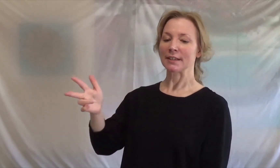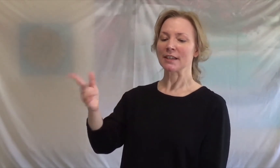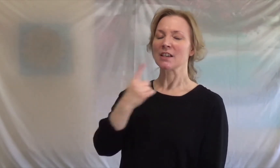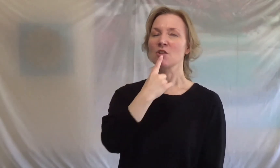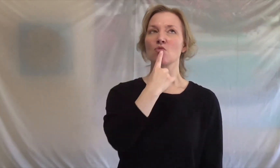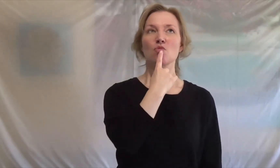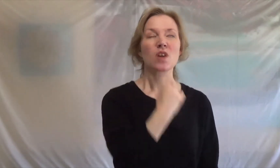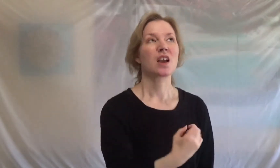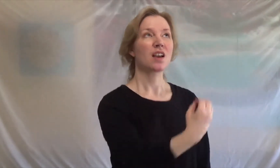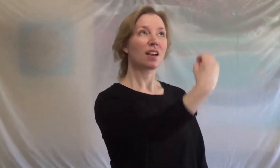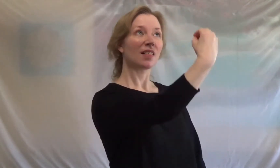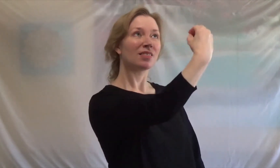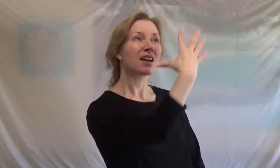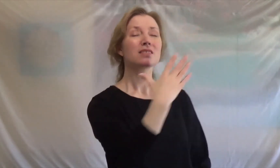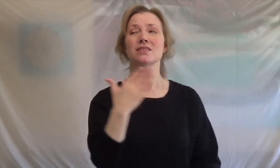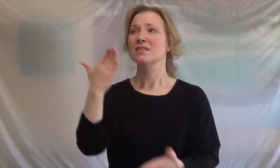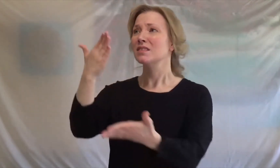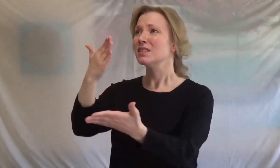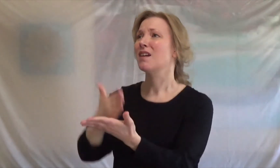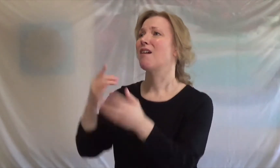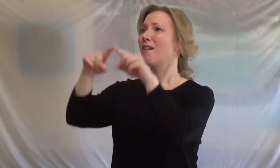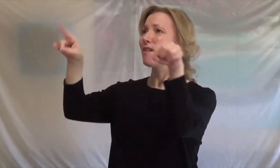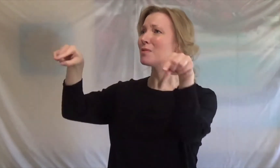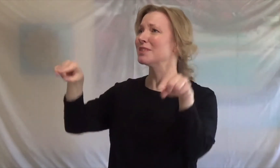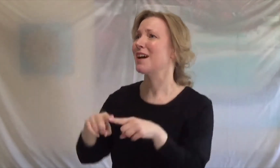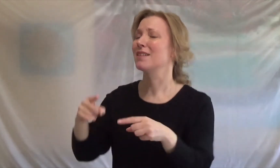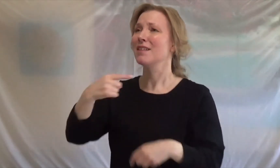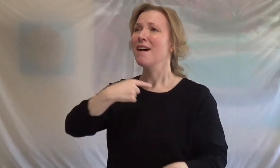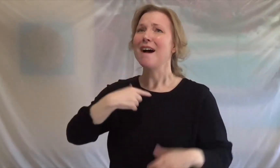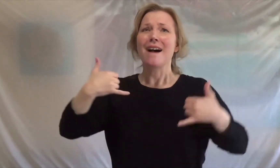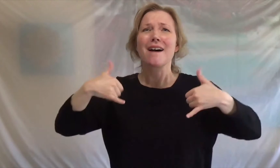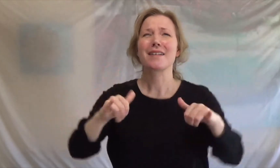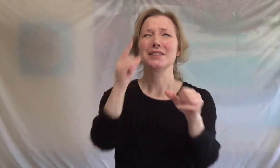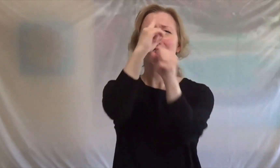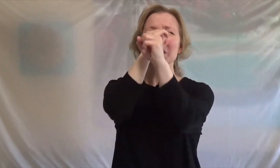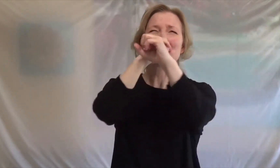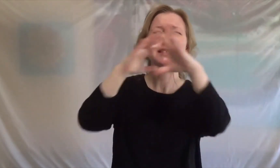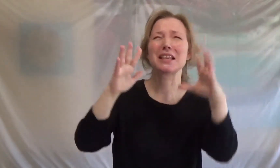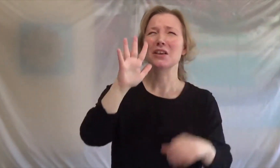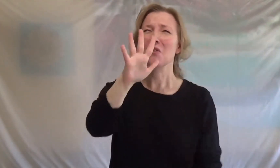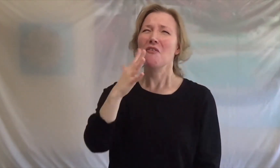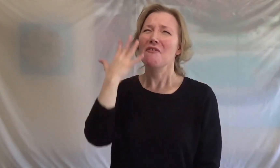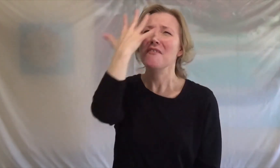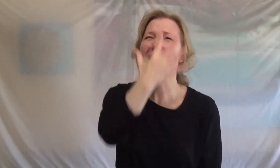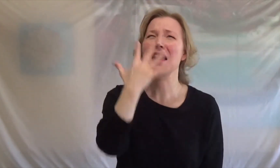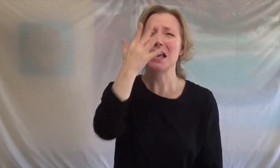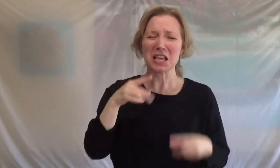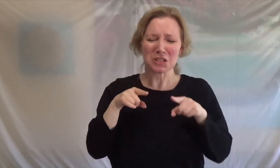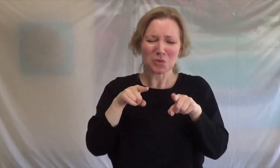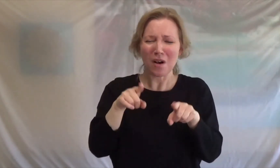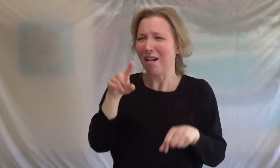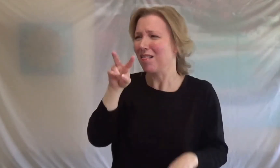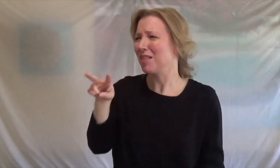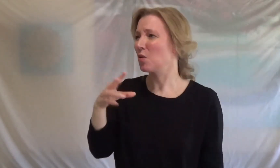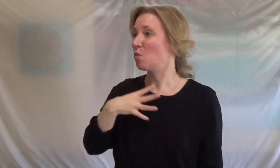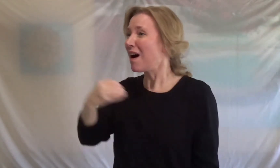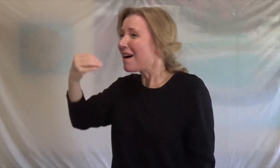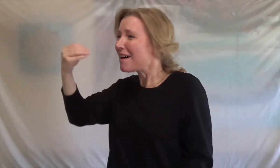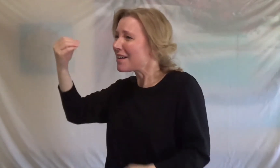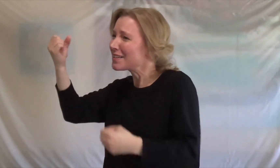Red lights, stop signs, I still see your face in the white